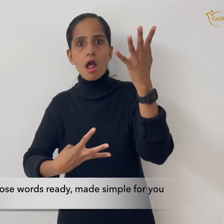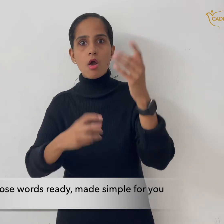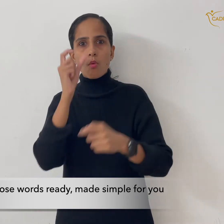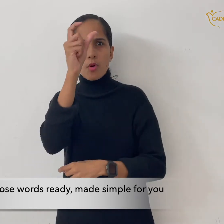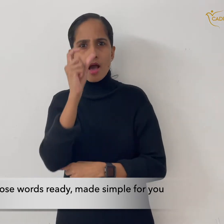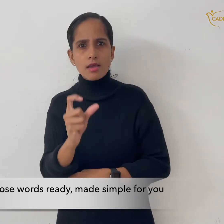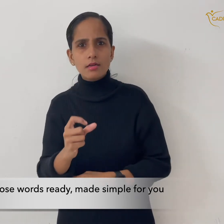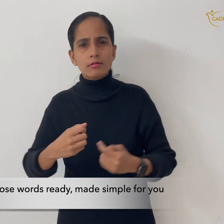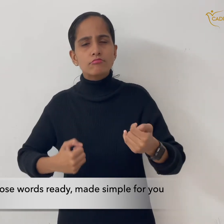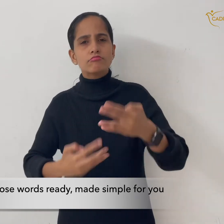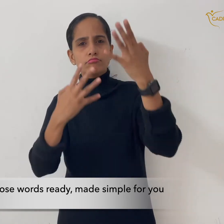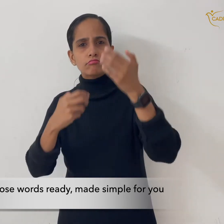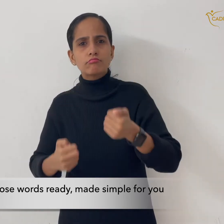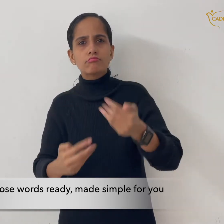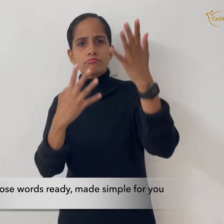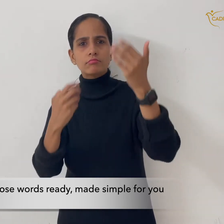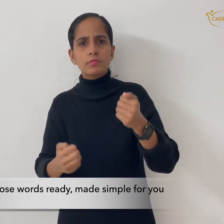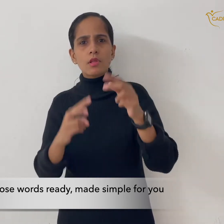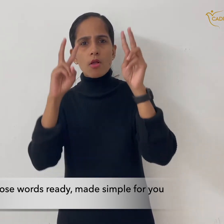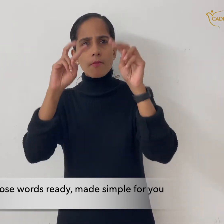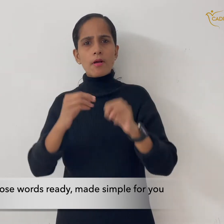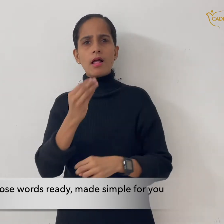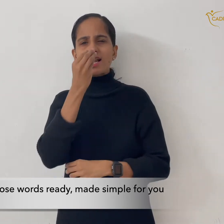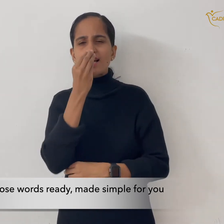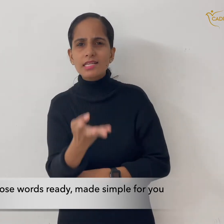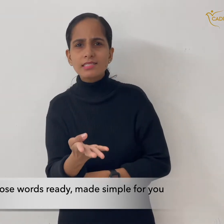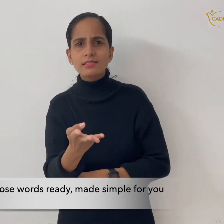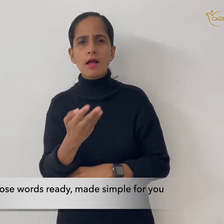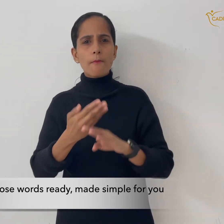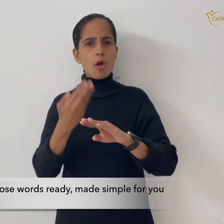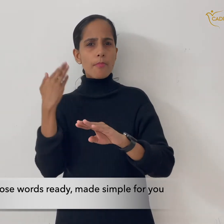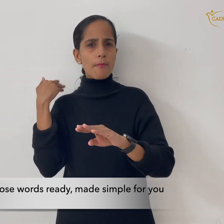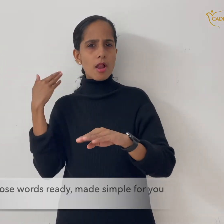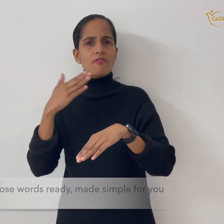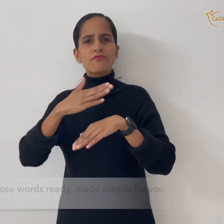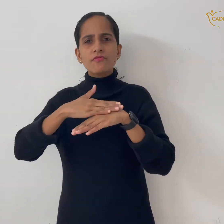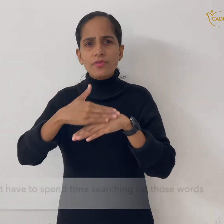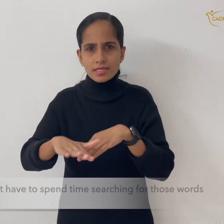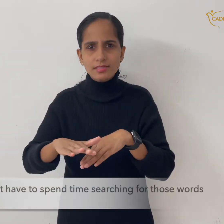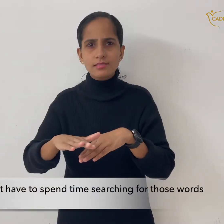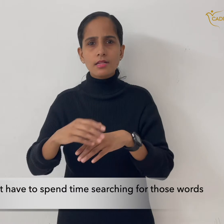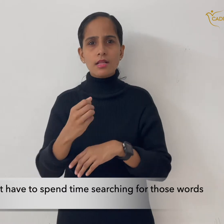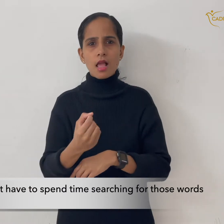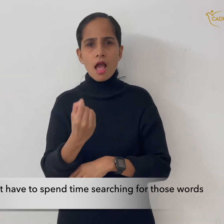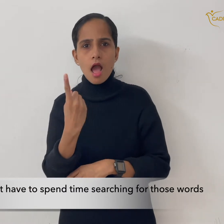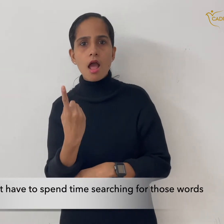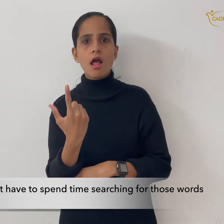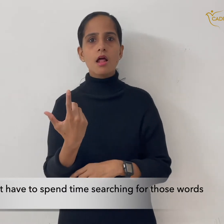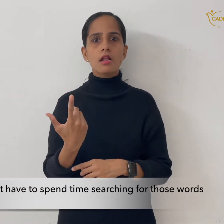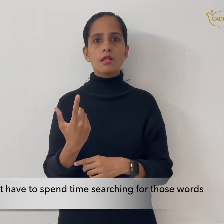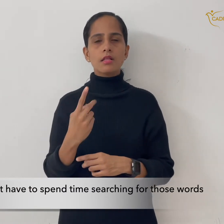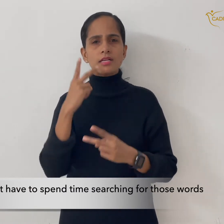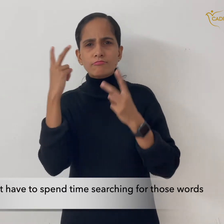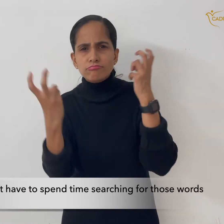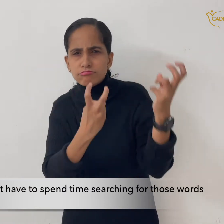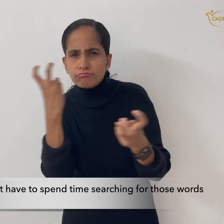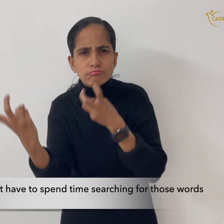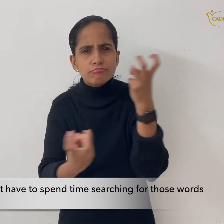made simple for you to take a look you don't have to spend time